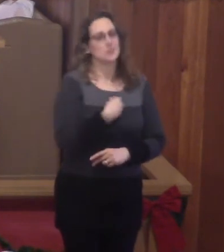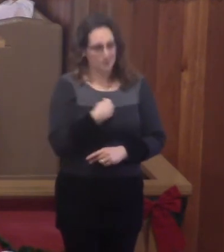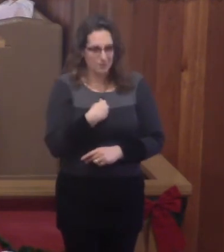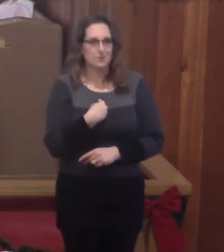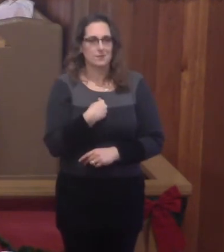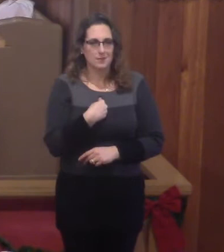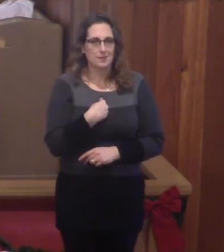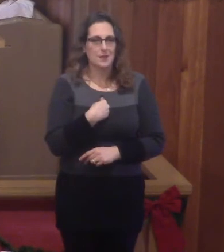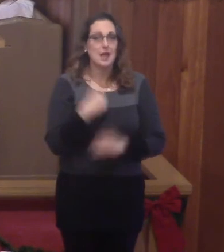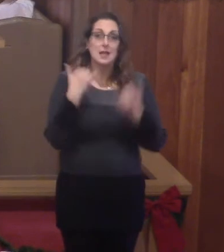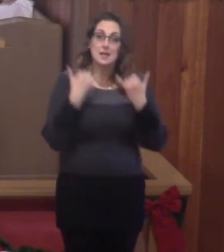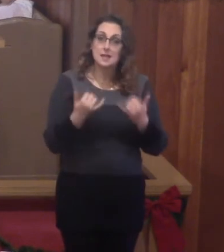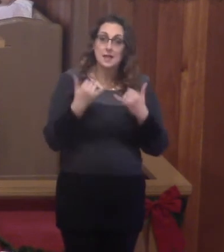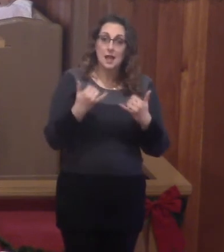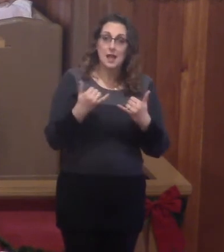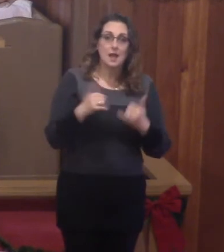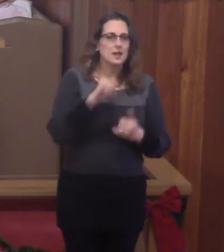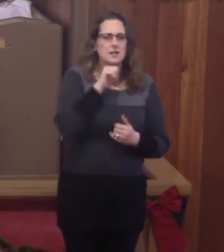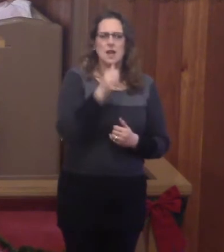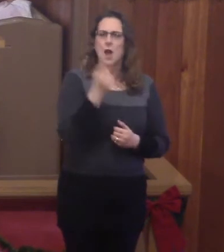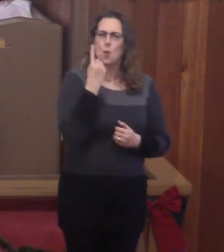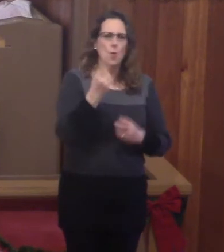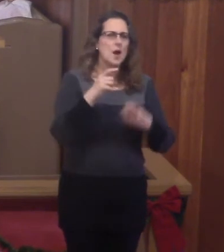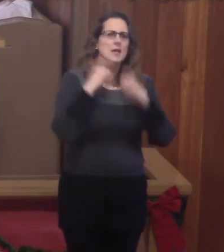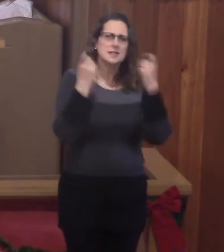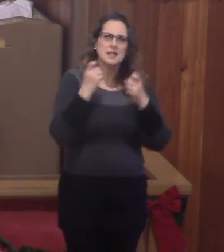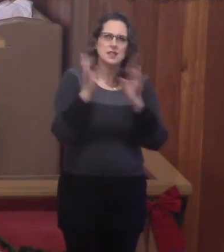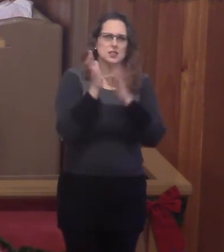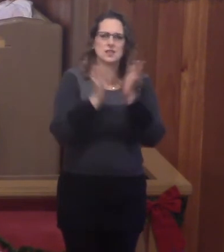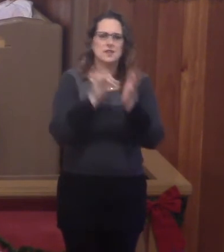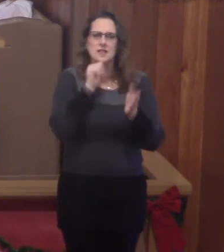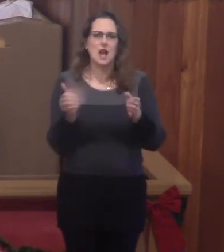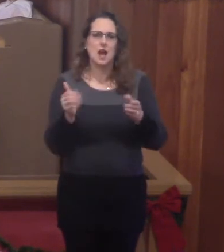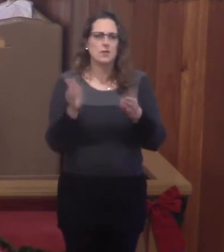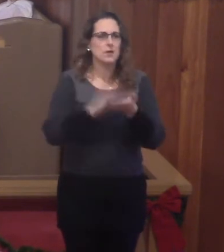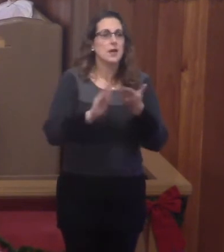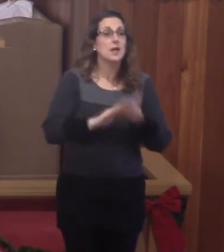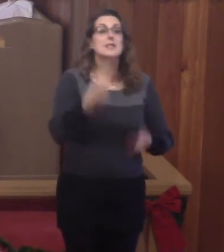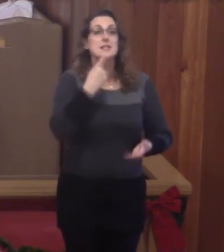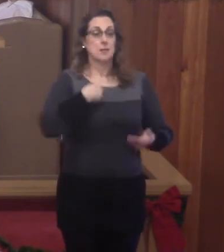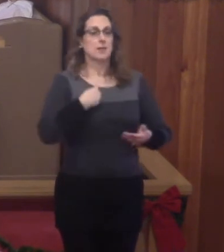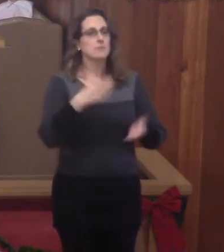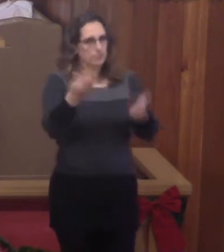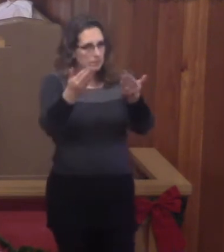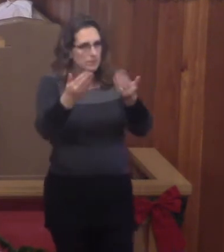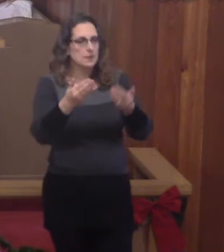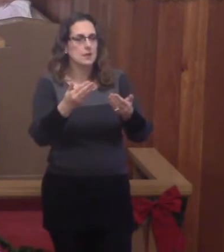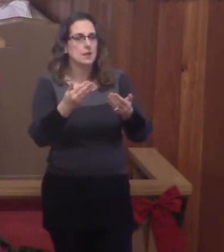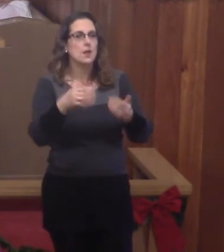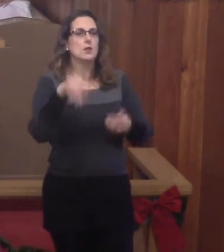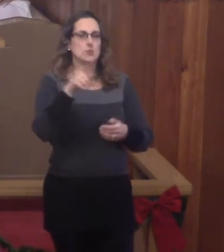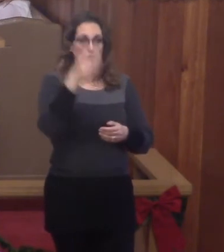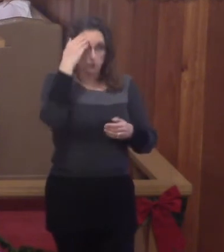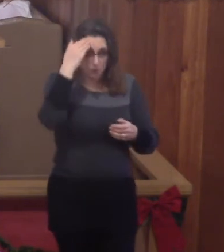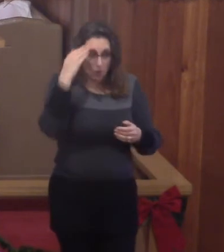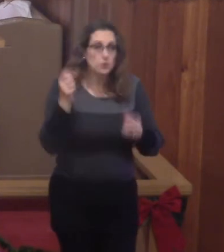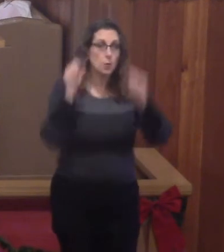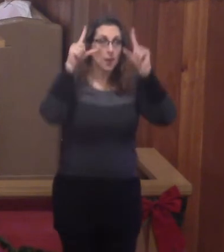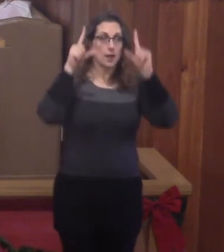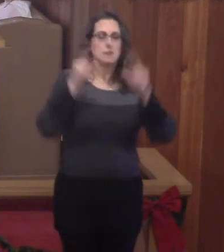So that now there is not one sin that Jesus doesn't forgive. Repeat that after me, everybody, so we can make sure to wake up to the office. You